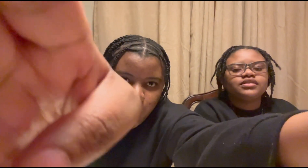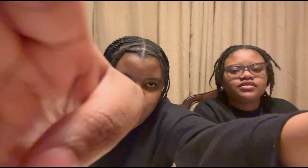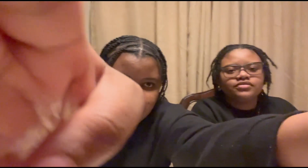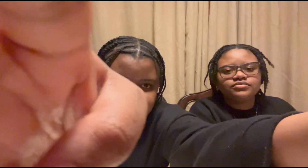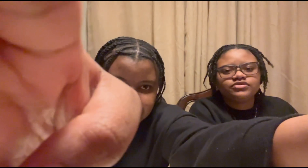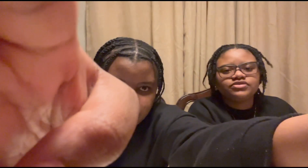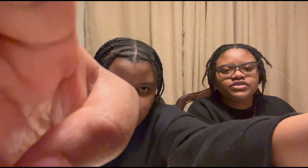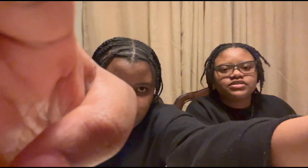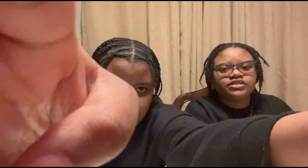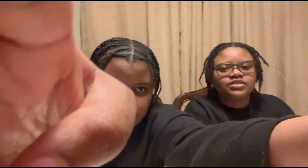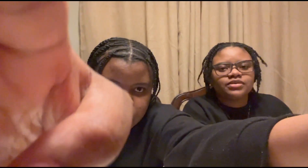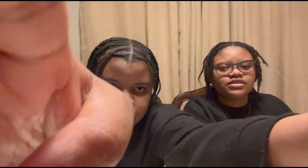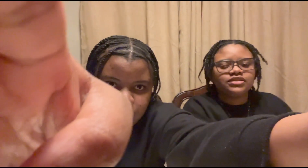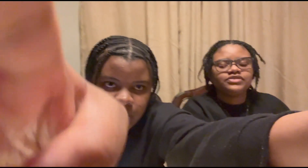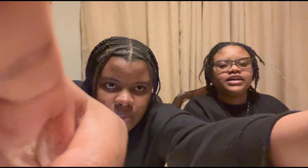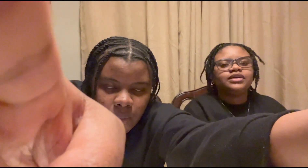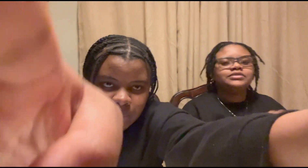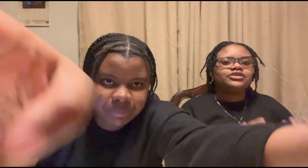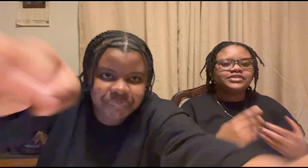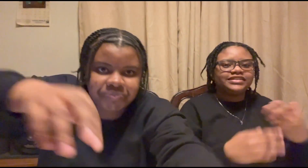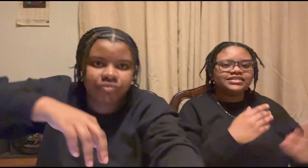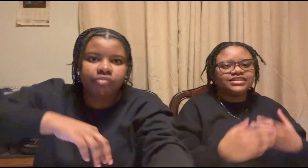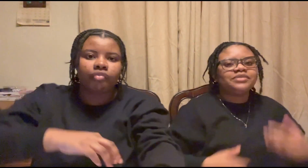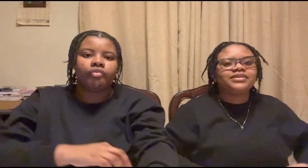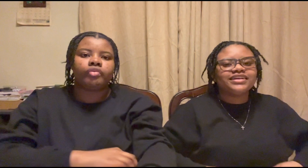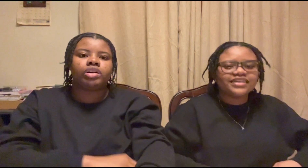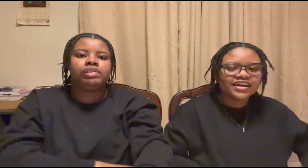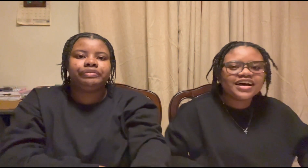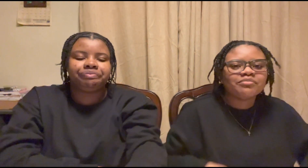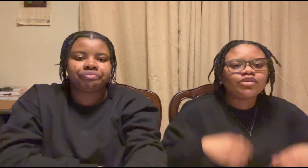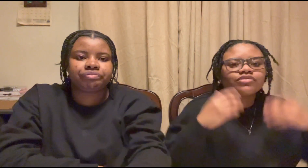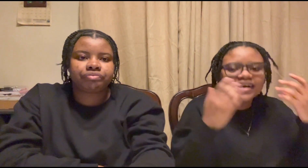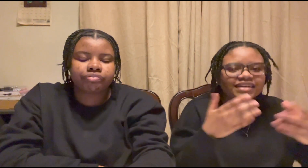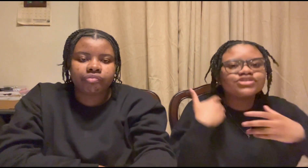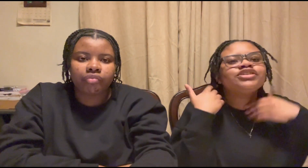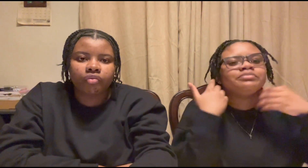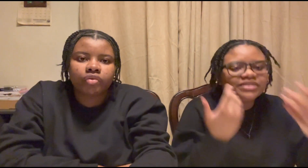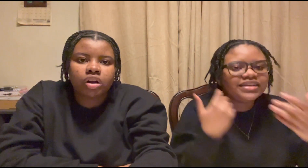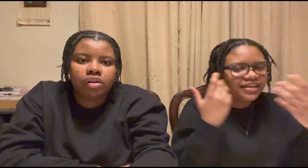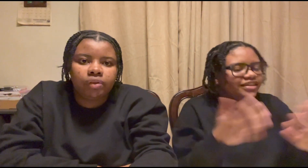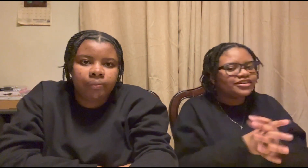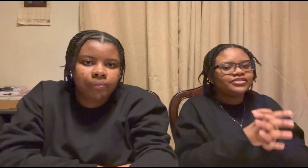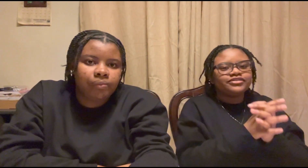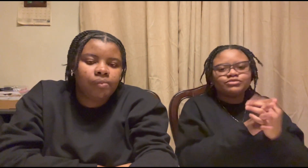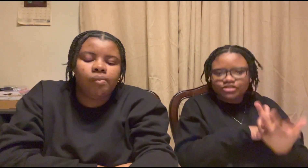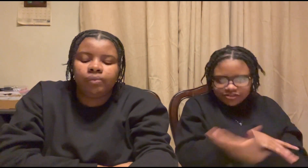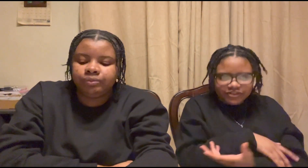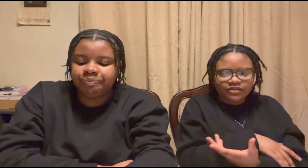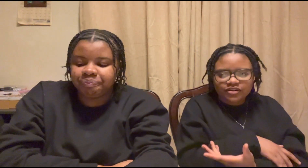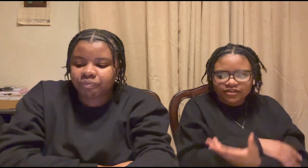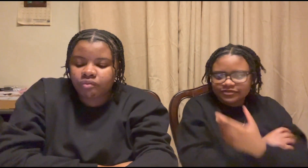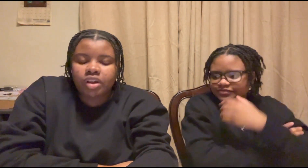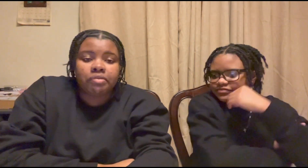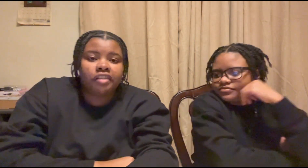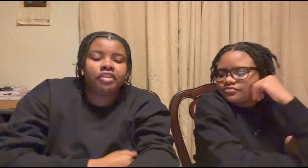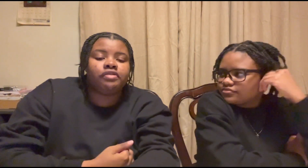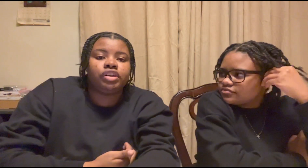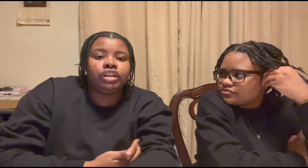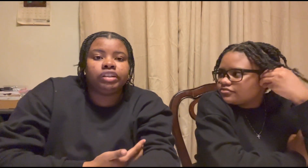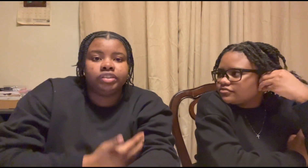you just fix your camera because i feel like i'm not really in the camera yeah but red is gonna be in there what's your favorite color my favorite color is